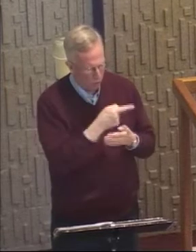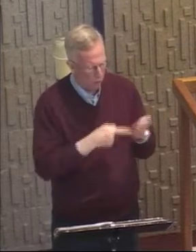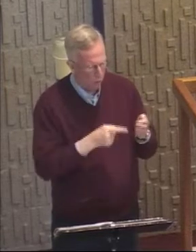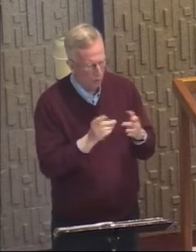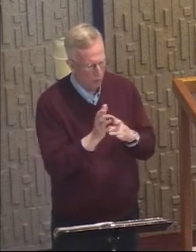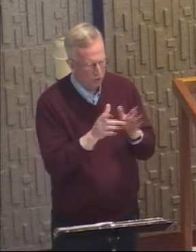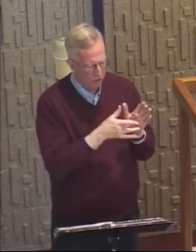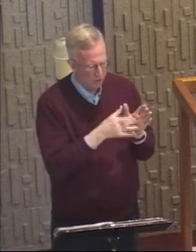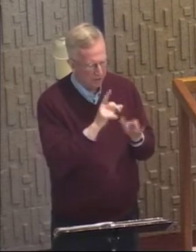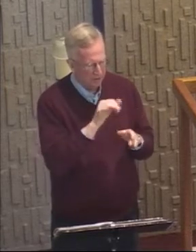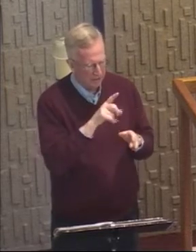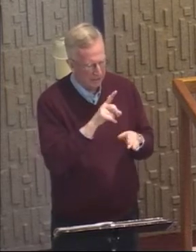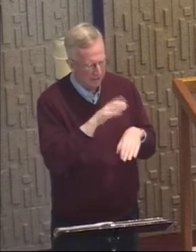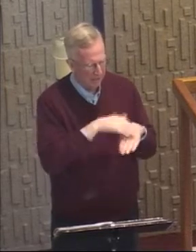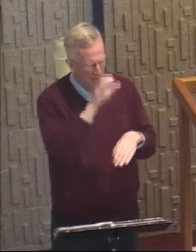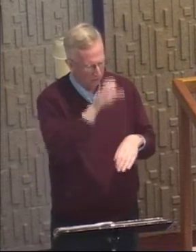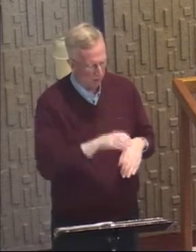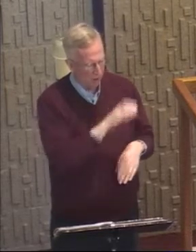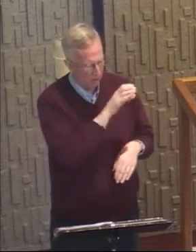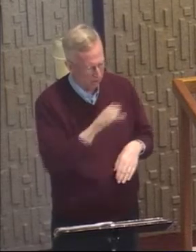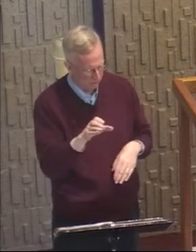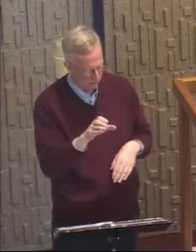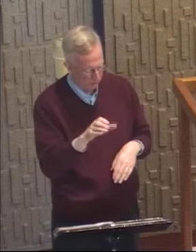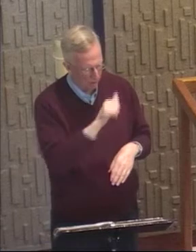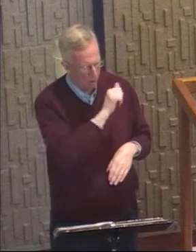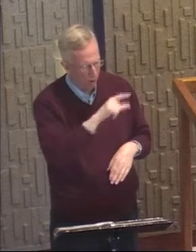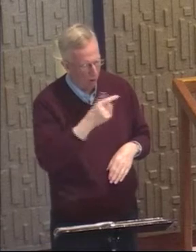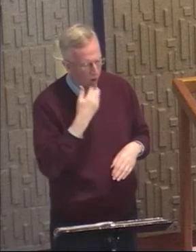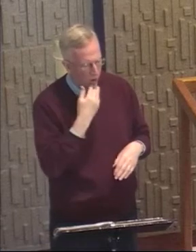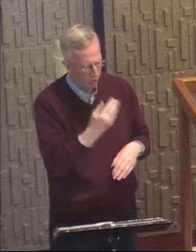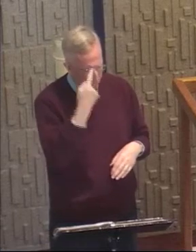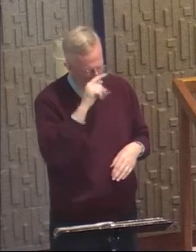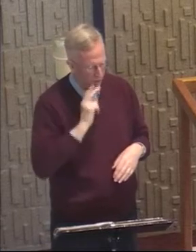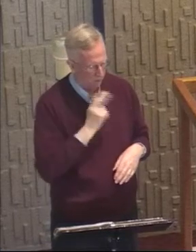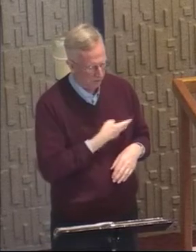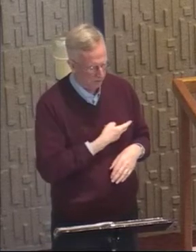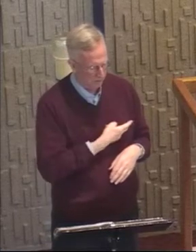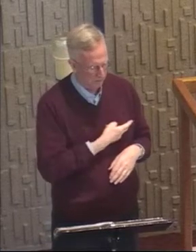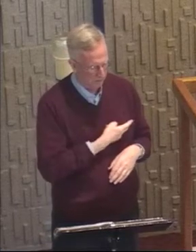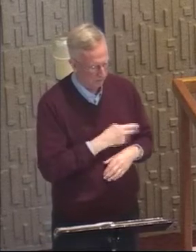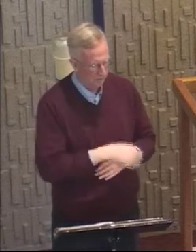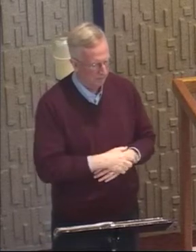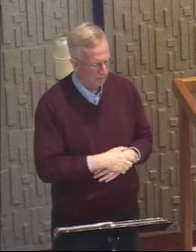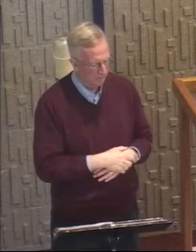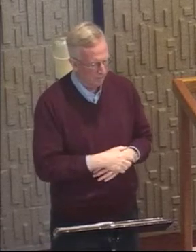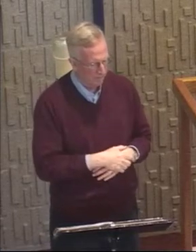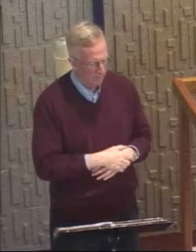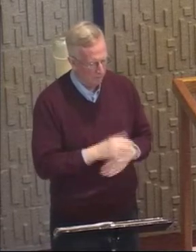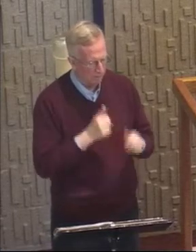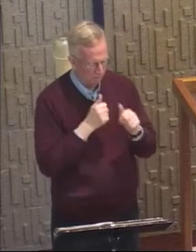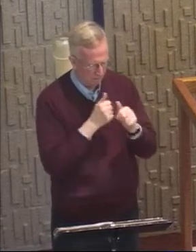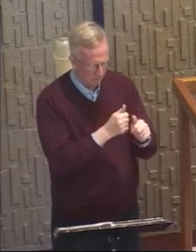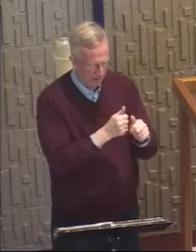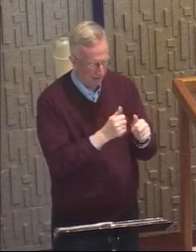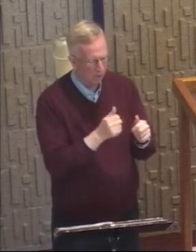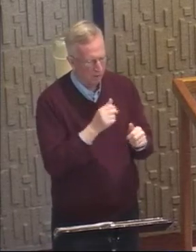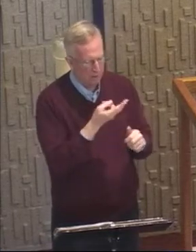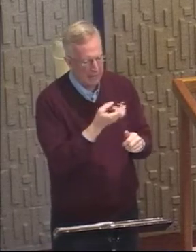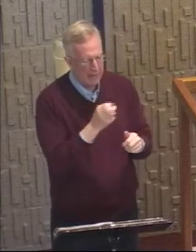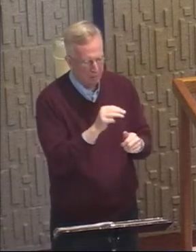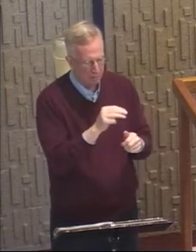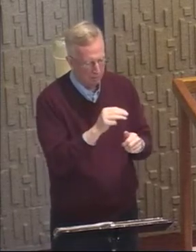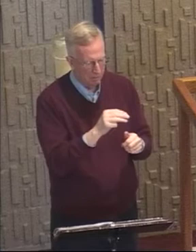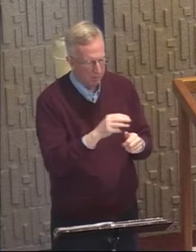be able to be in heaven. It's all determined by the way we live here on earth. But be people of hope.